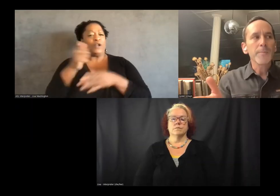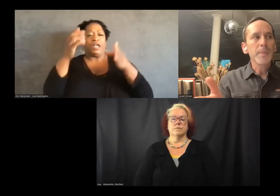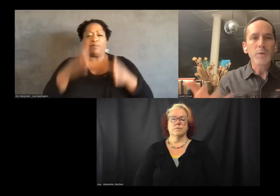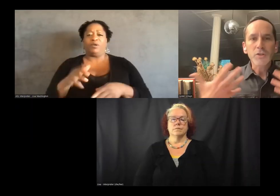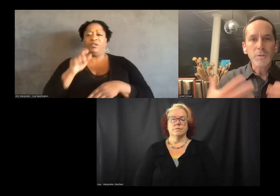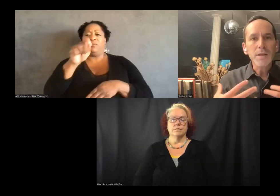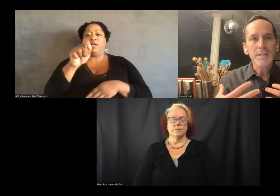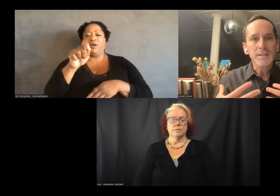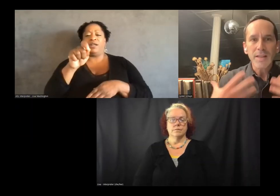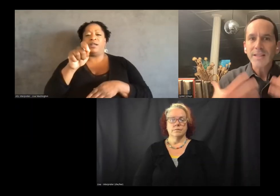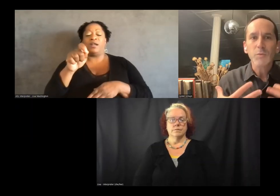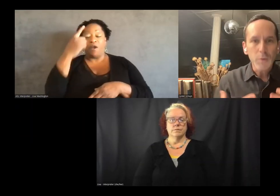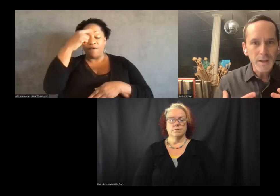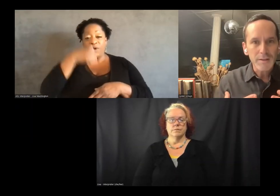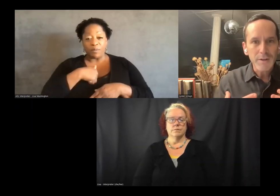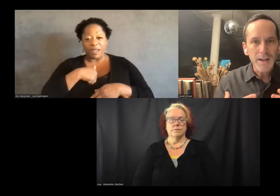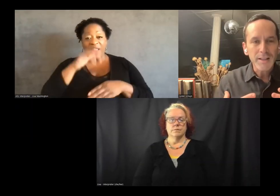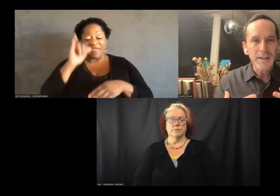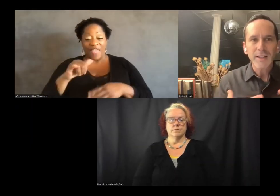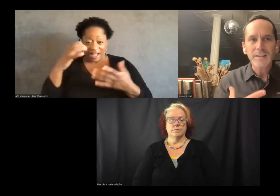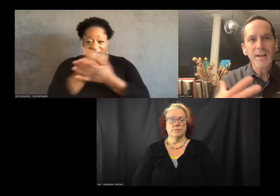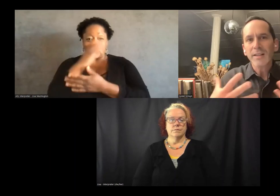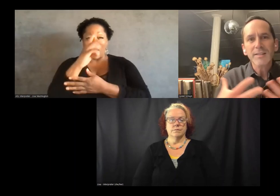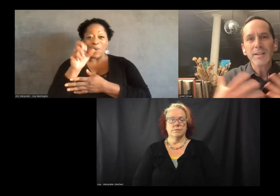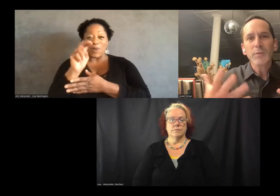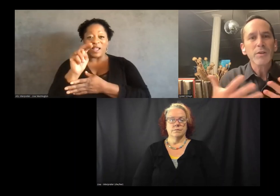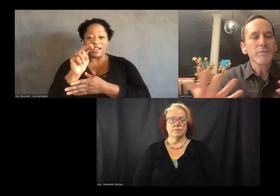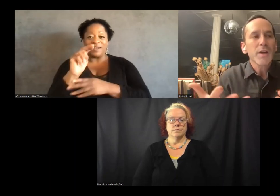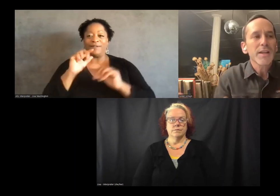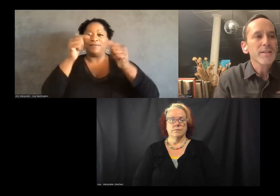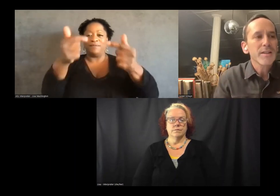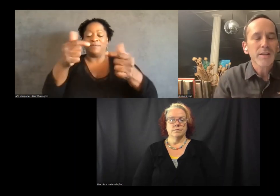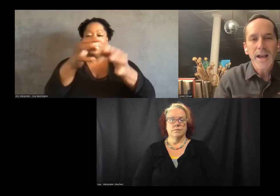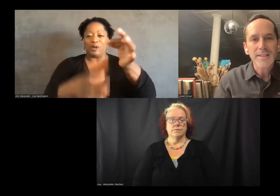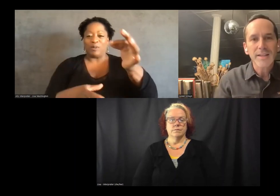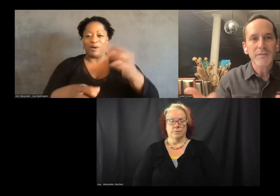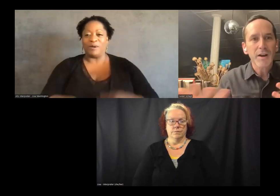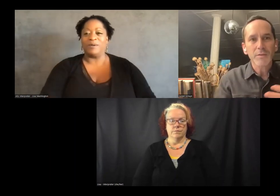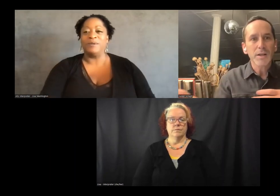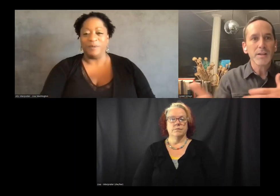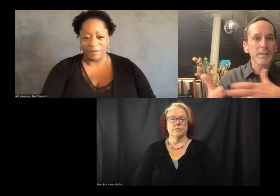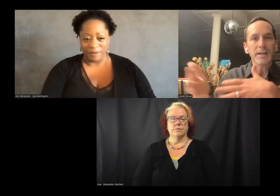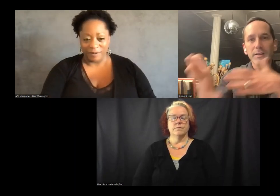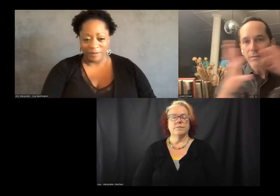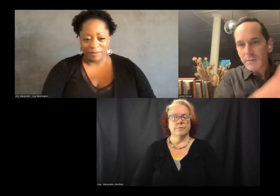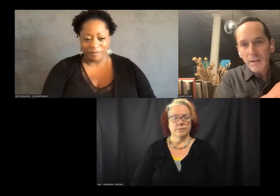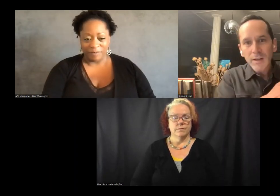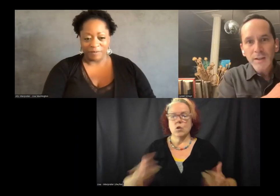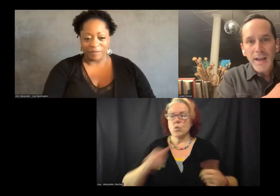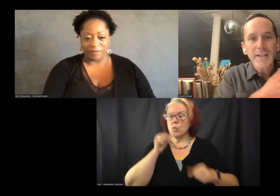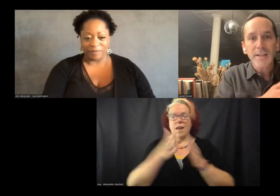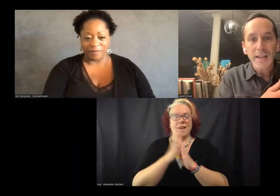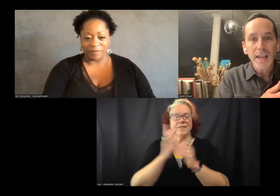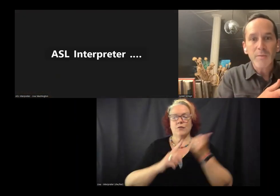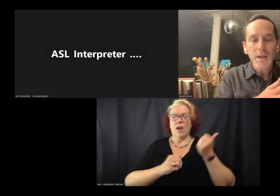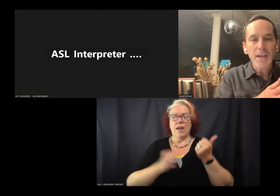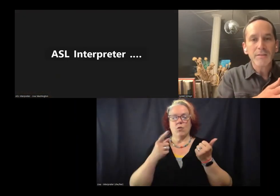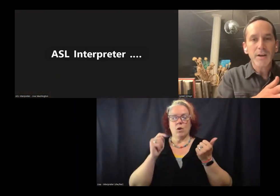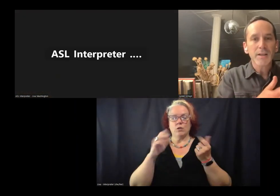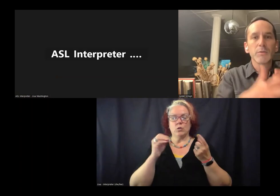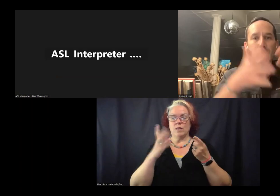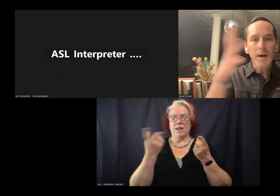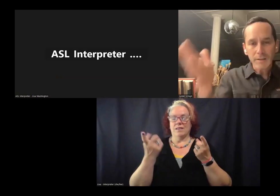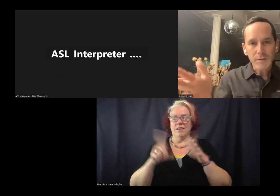Um, which to me is, that's a win, right? Like it's not, it's not, we don't, we're not necessarily asking for everybody to like exit a